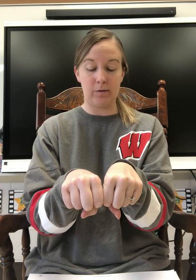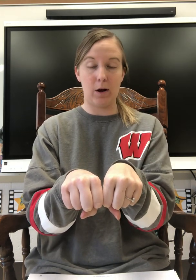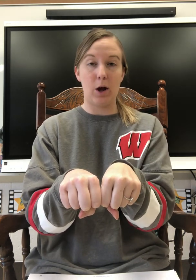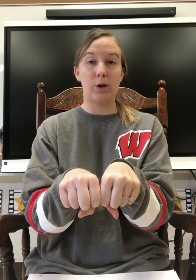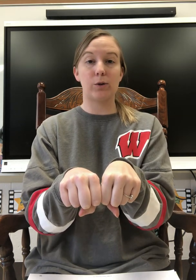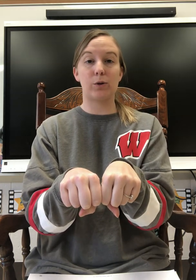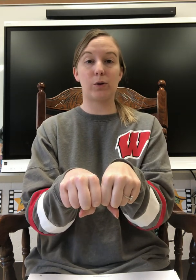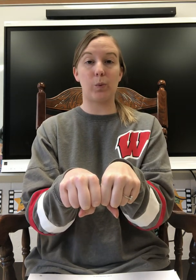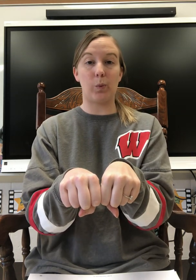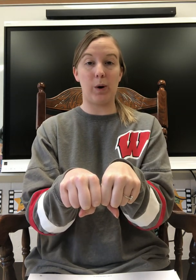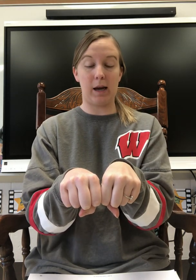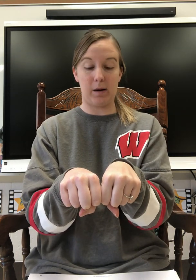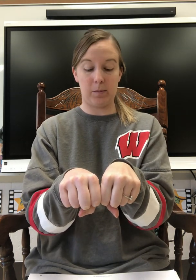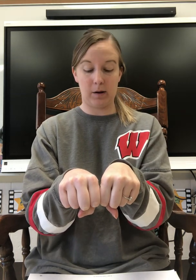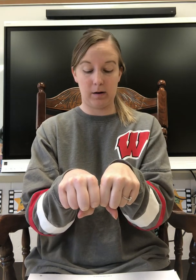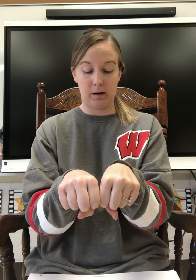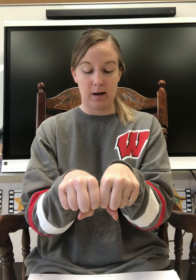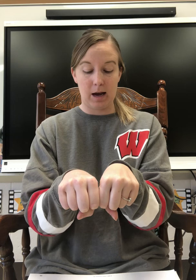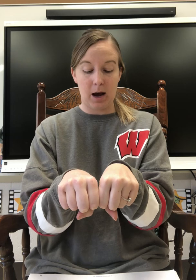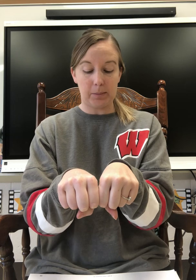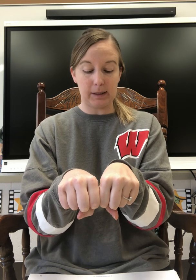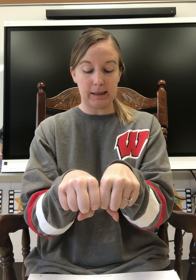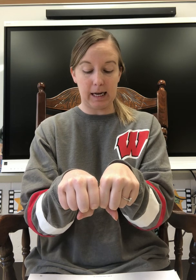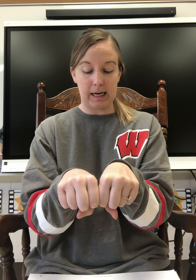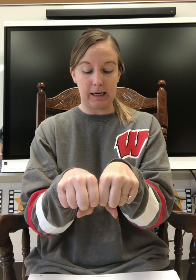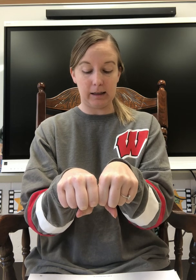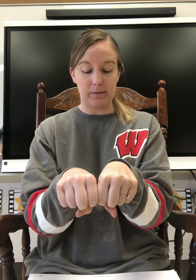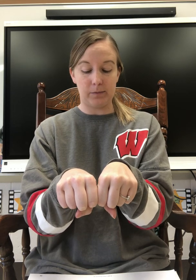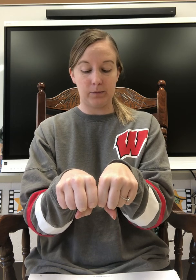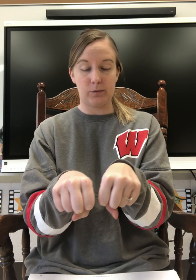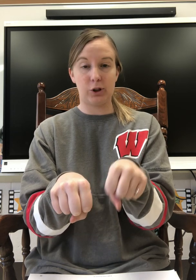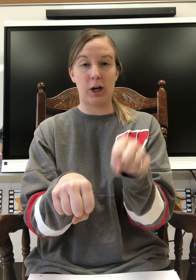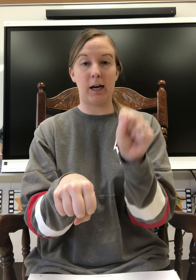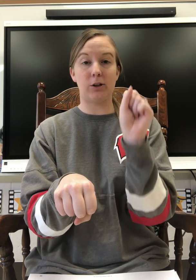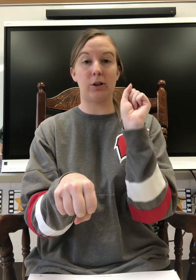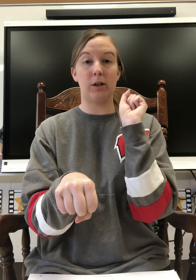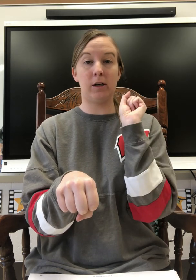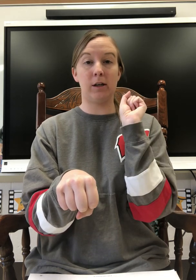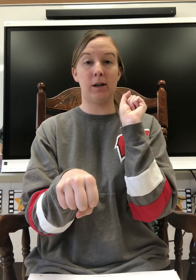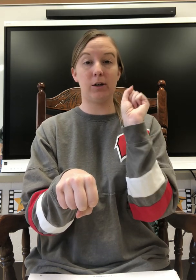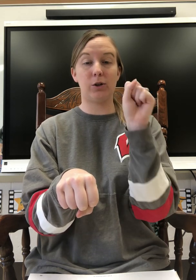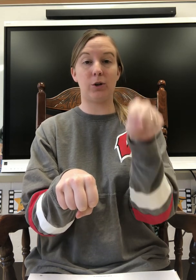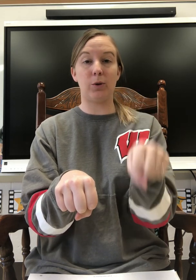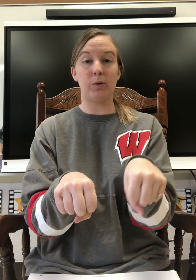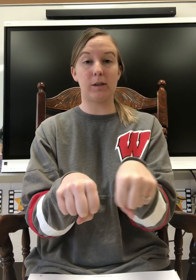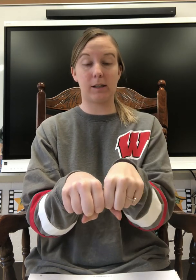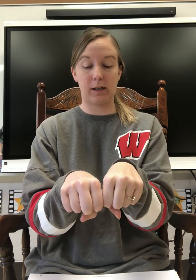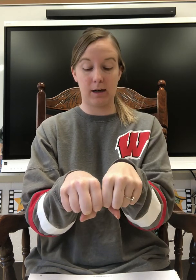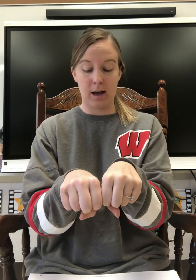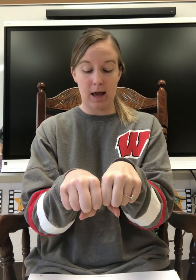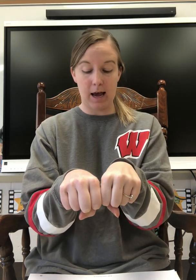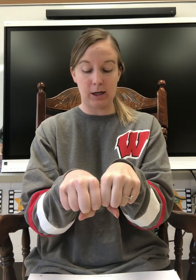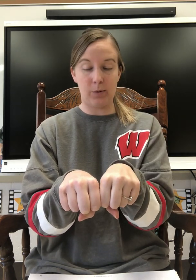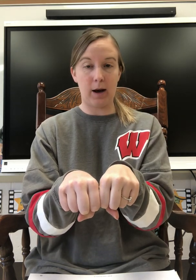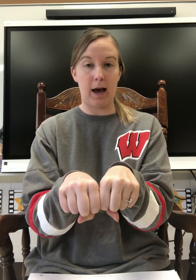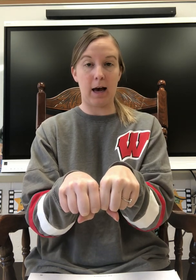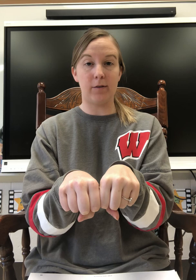swim. Plain. Change n to t, and you have